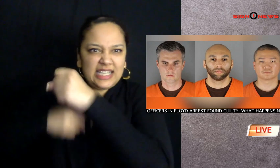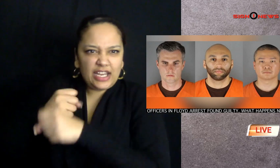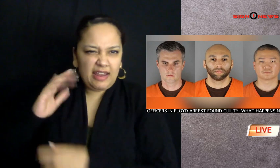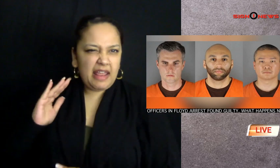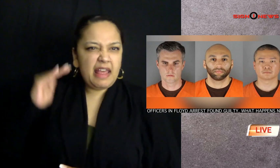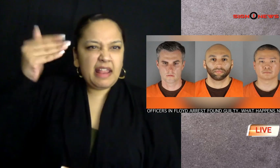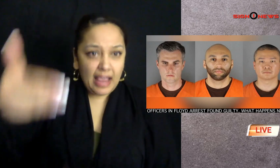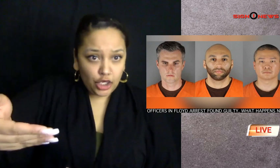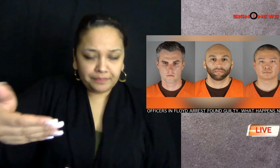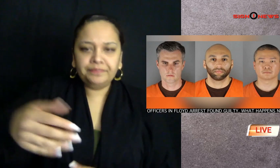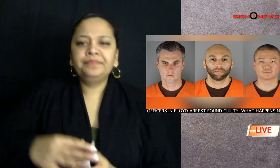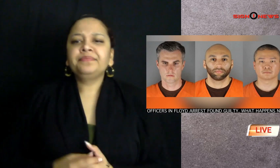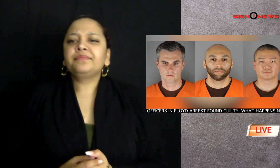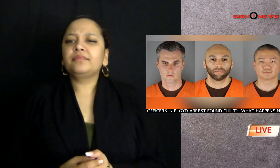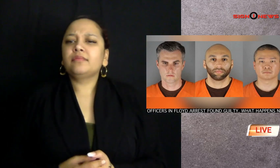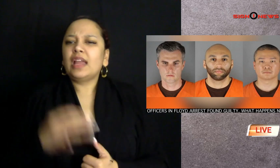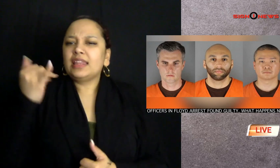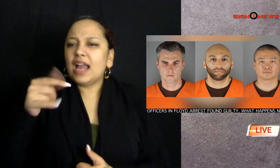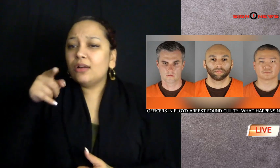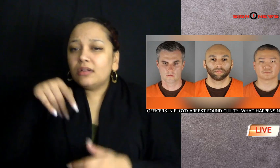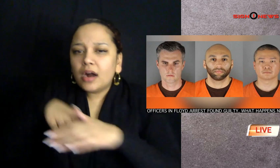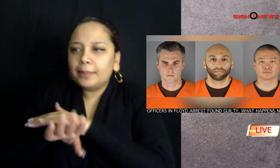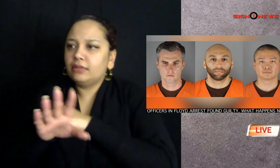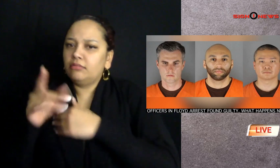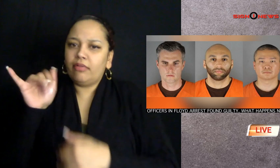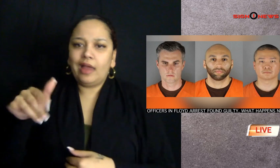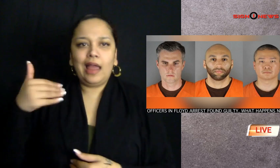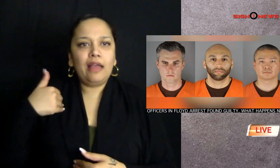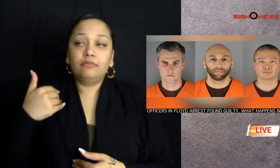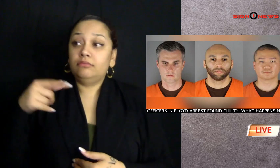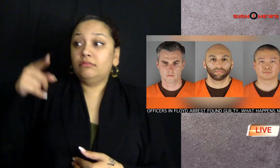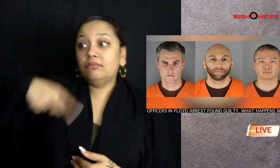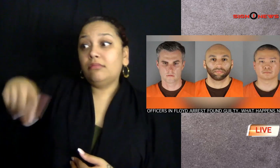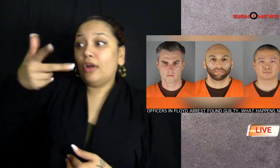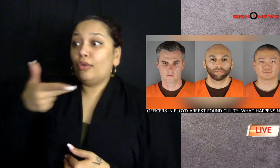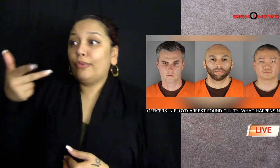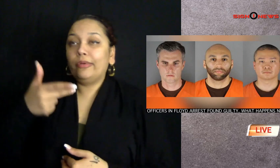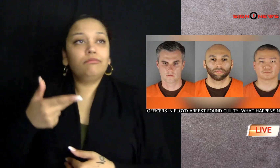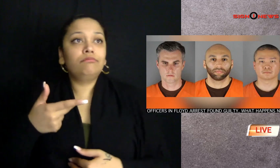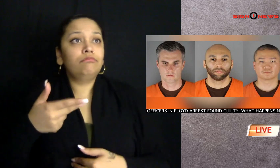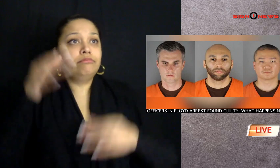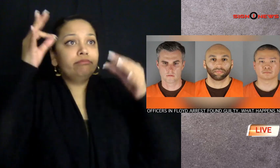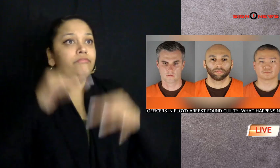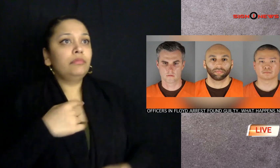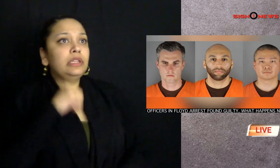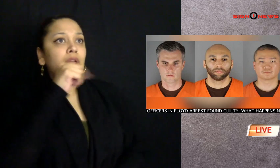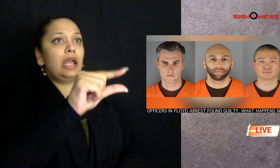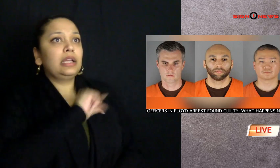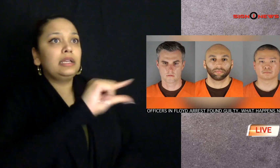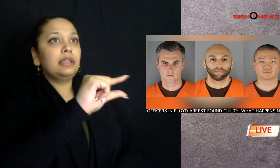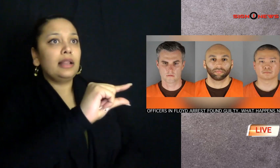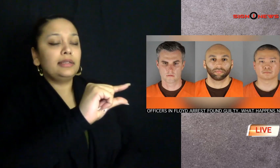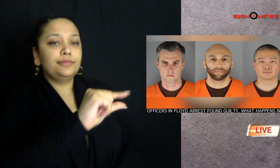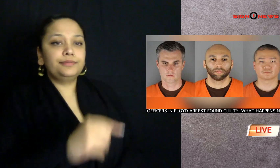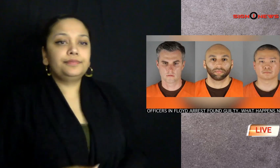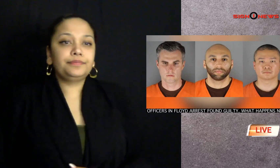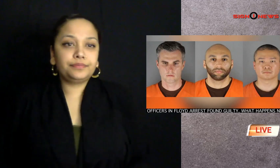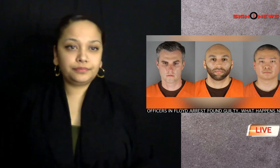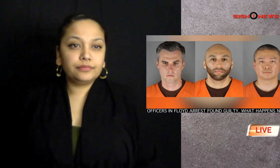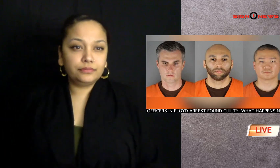trial later this year for aiding and abetting in Floyd's death they have all pleaded